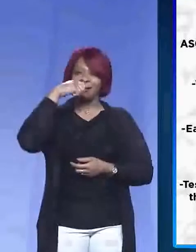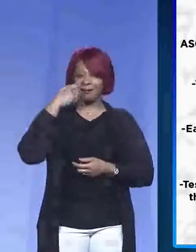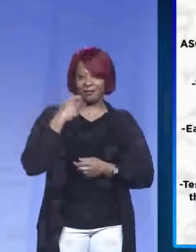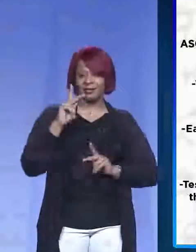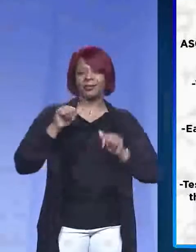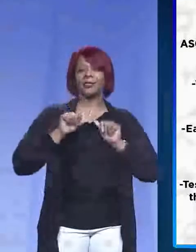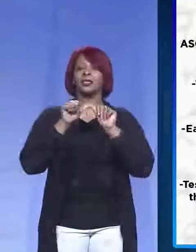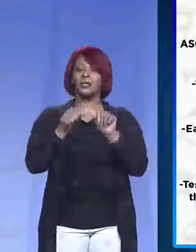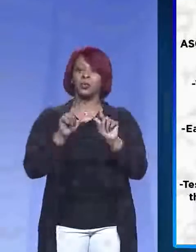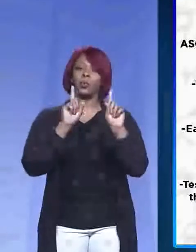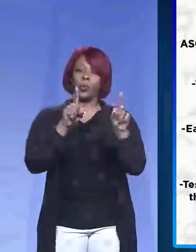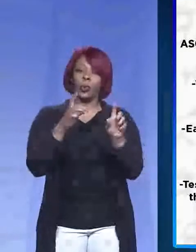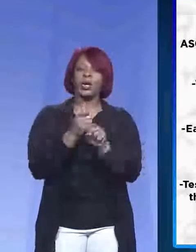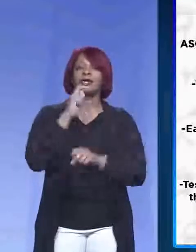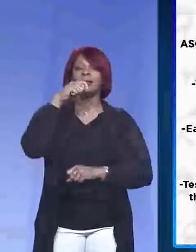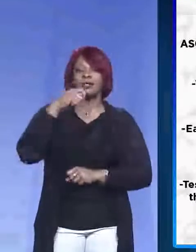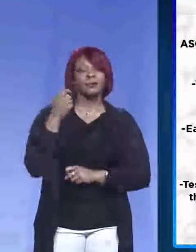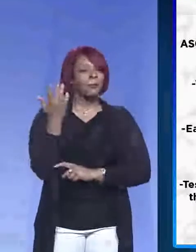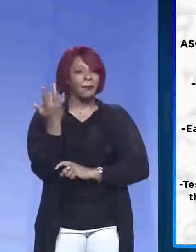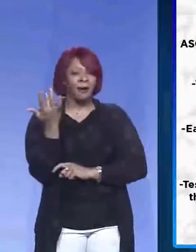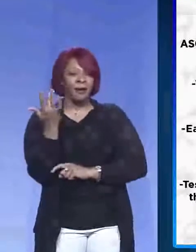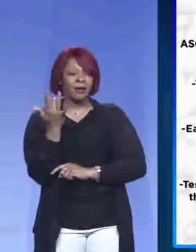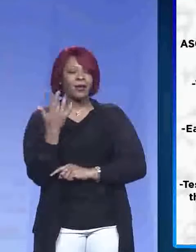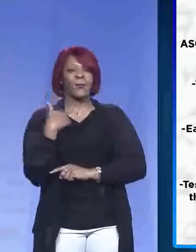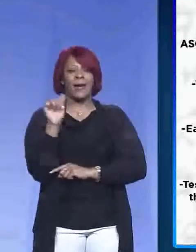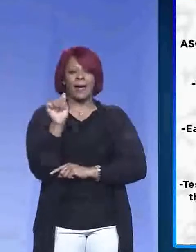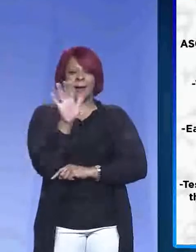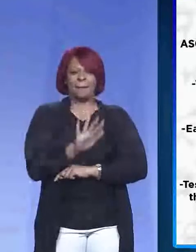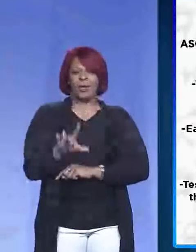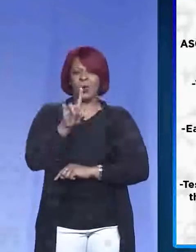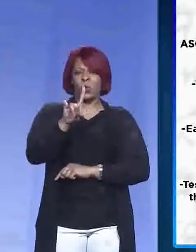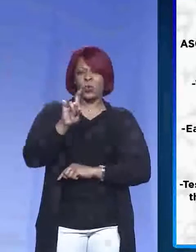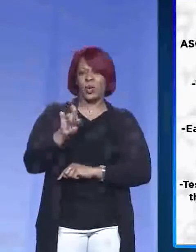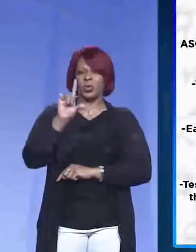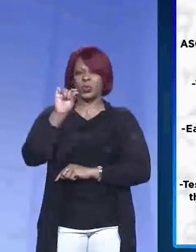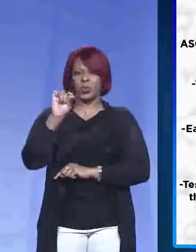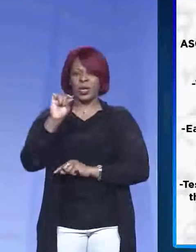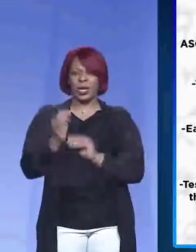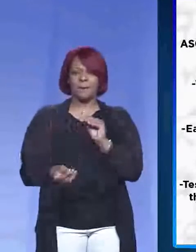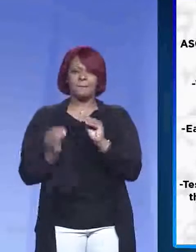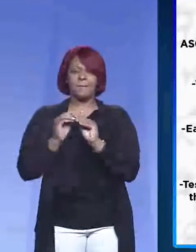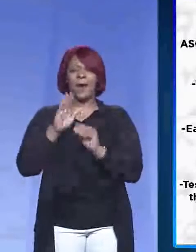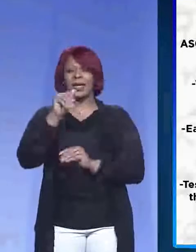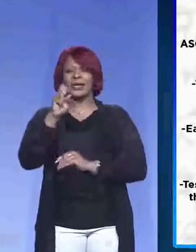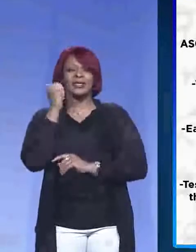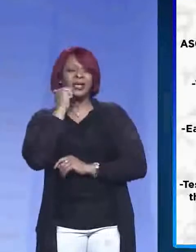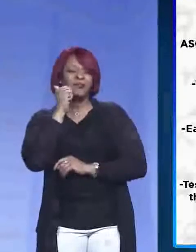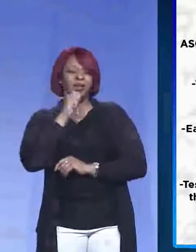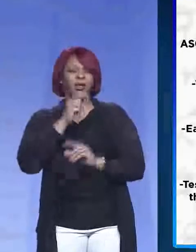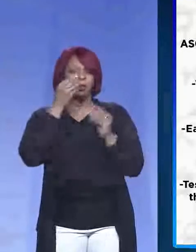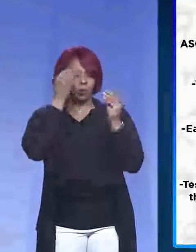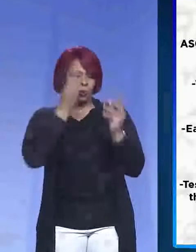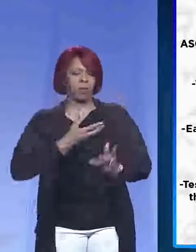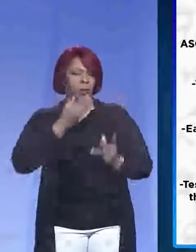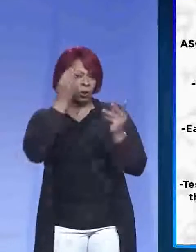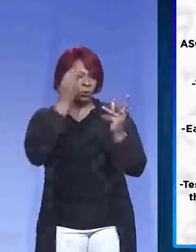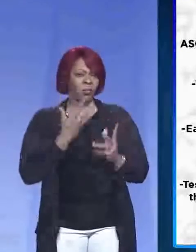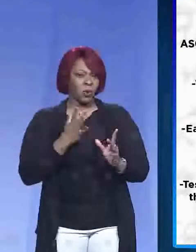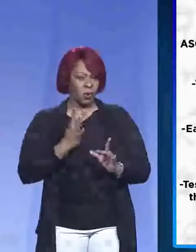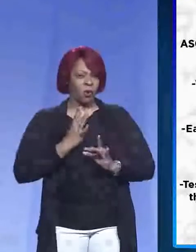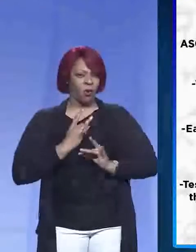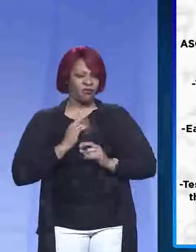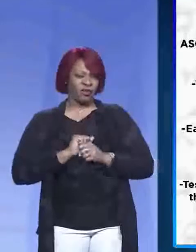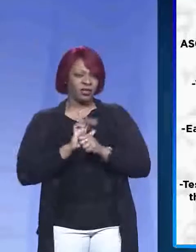People need to continue to be tested because we're averaging 120 plus cases every day being reported, we